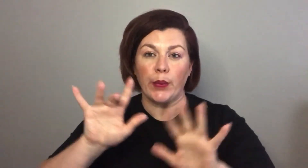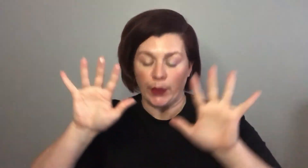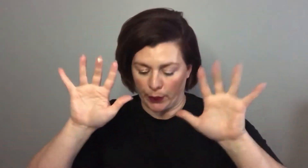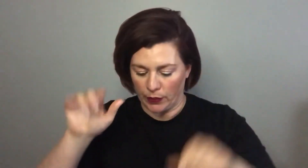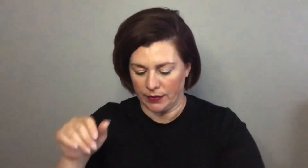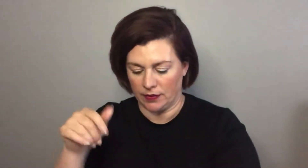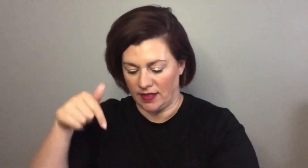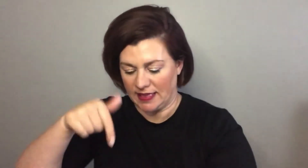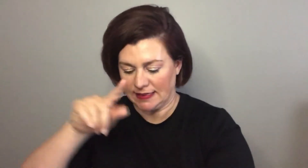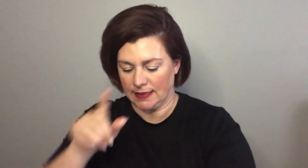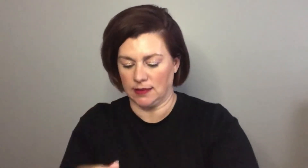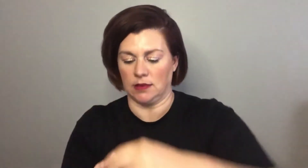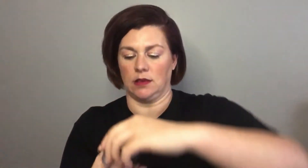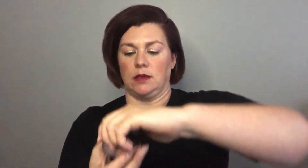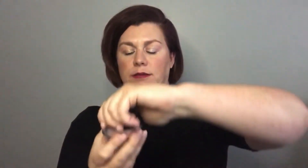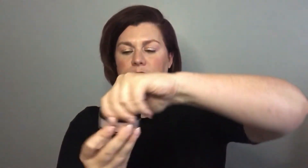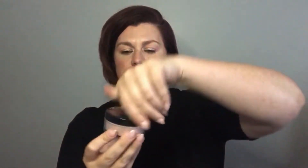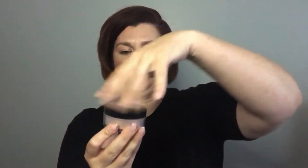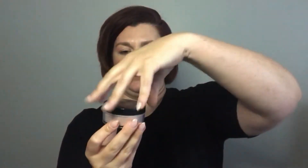powder so this